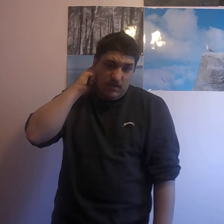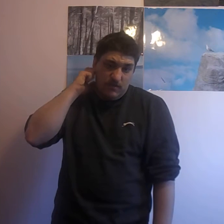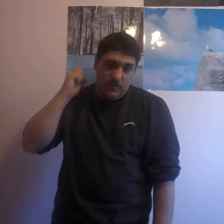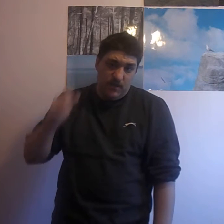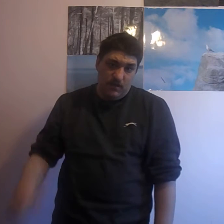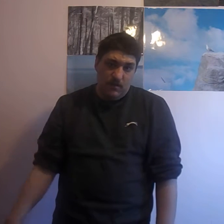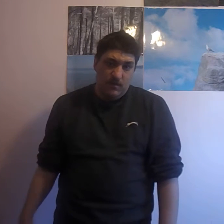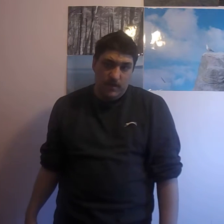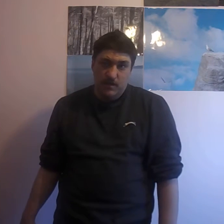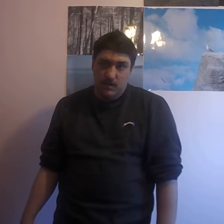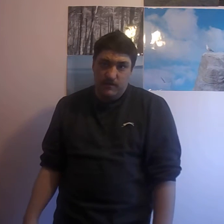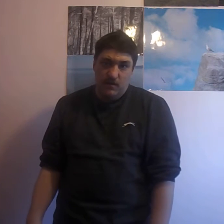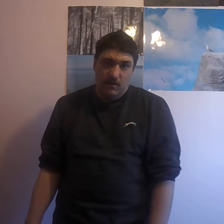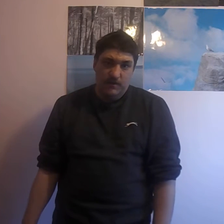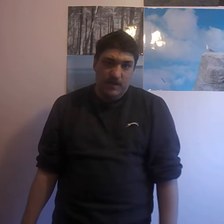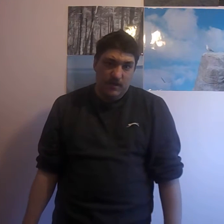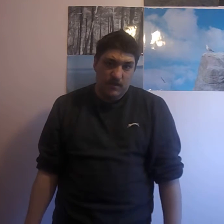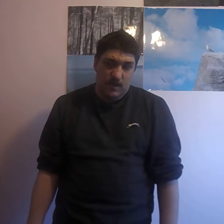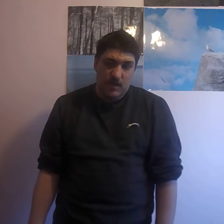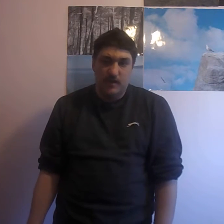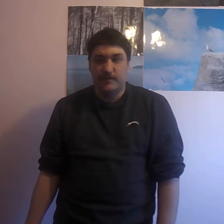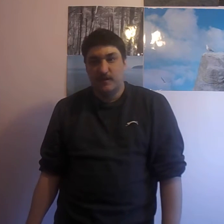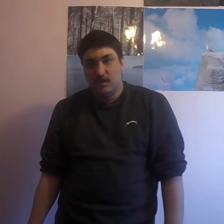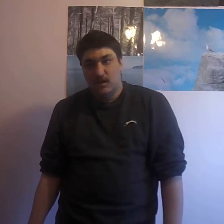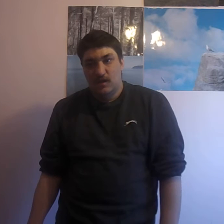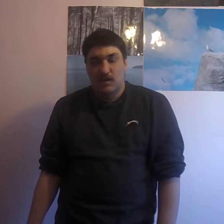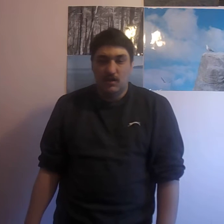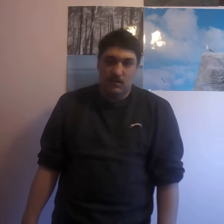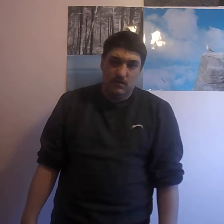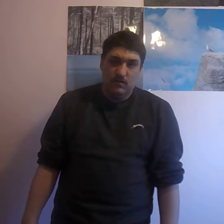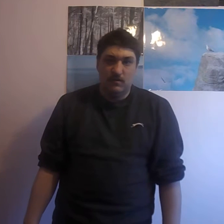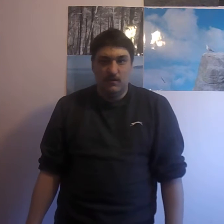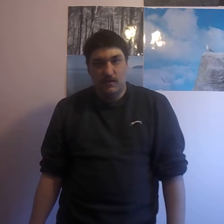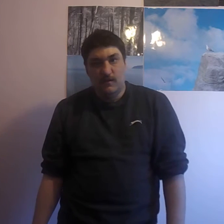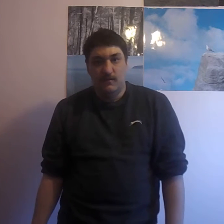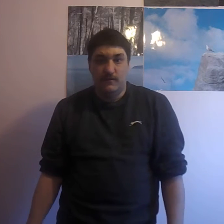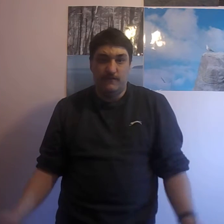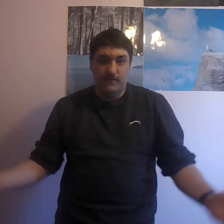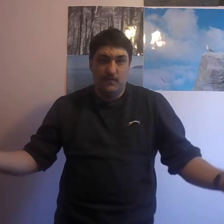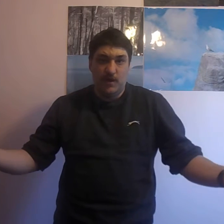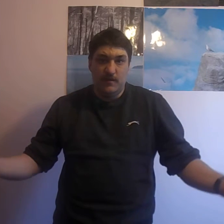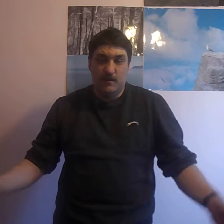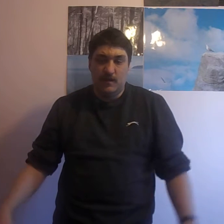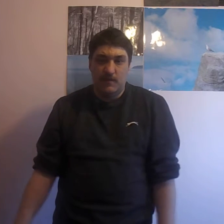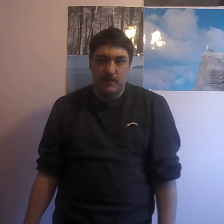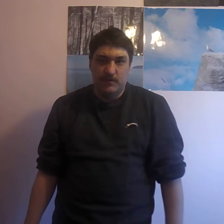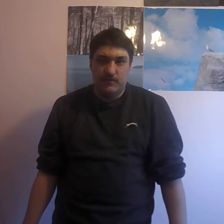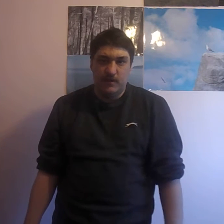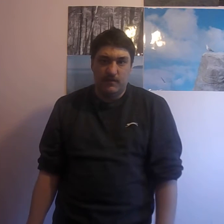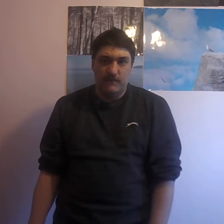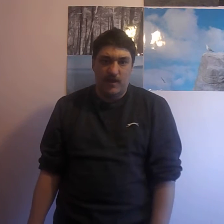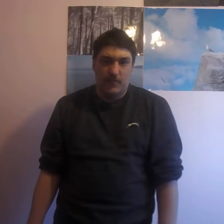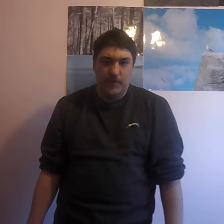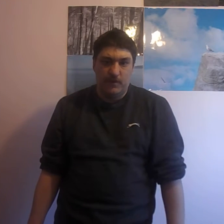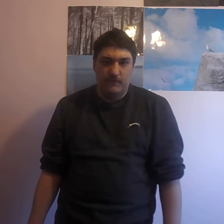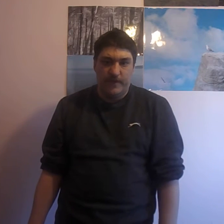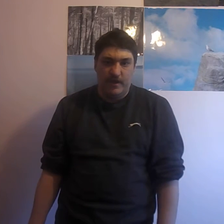you'll be going into holodecks. And if the way the game industry is developing VR